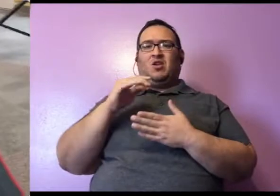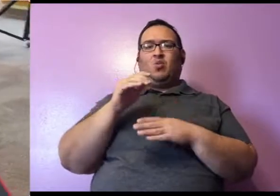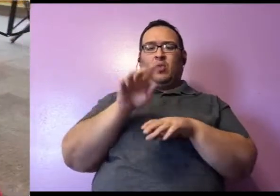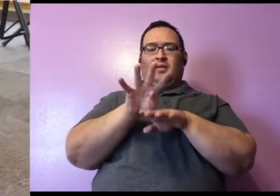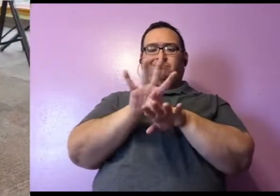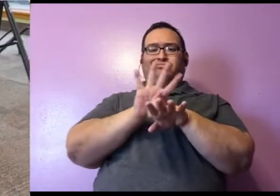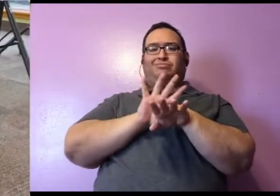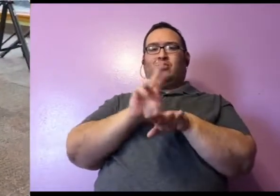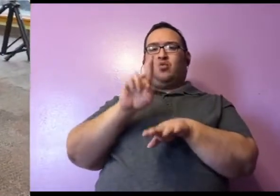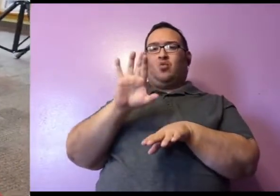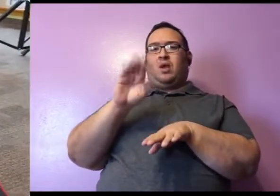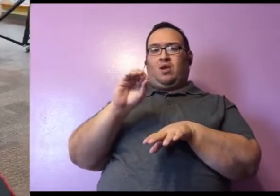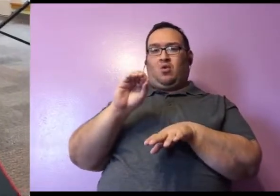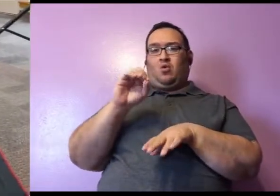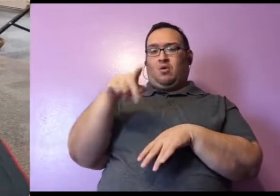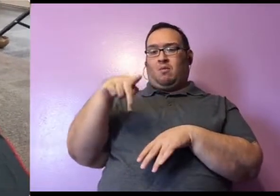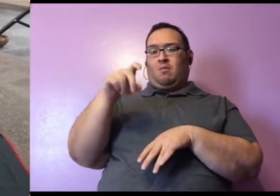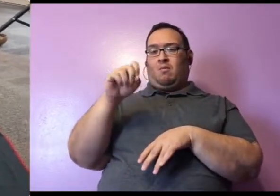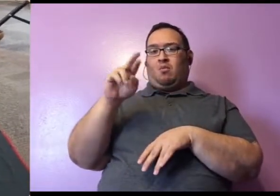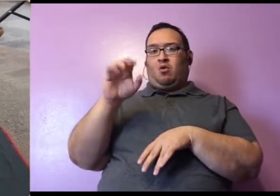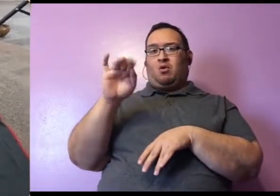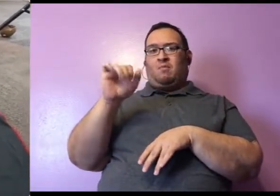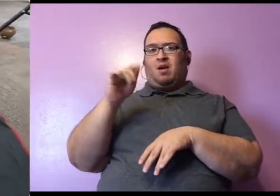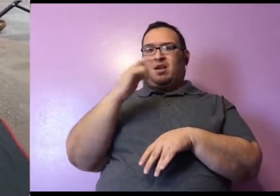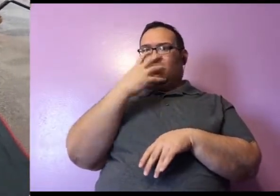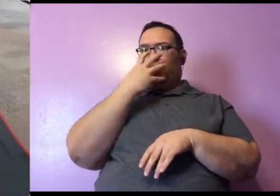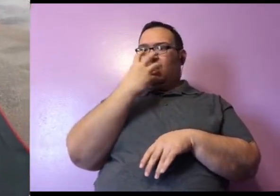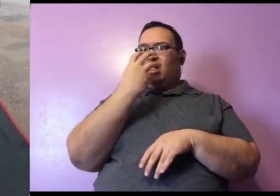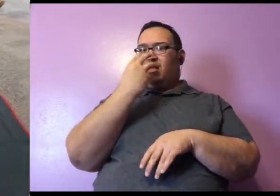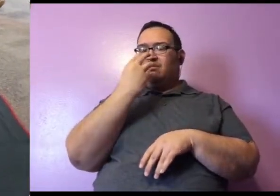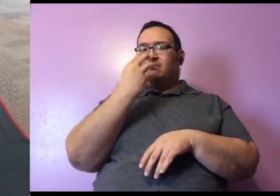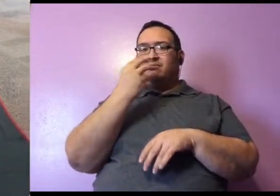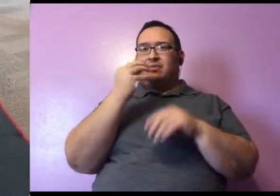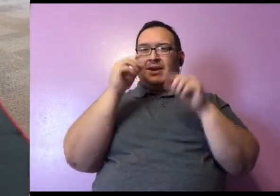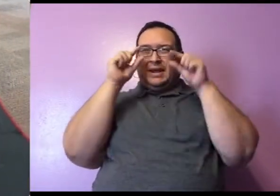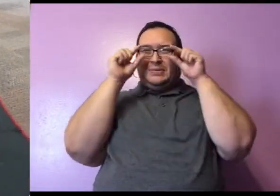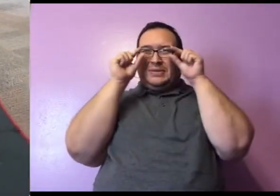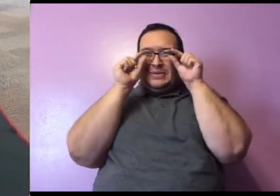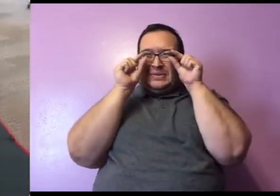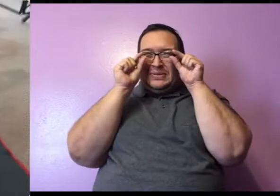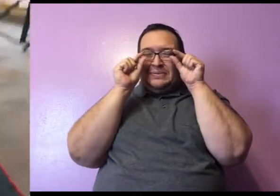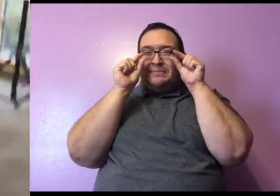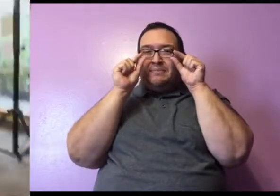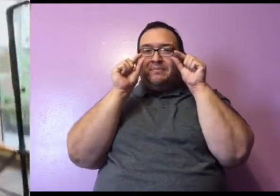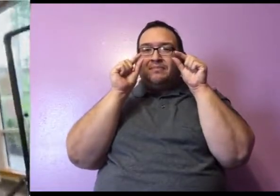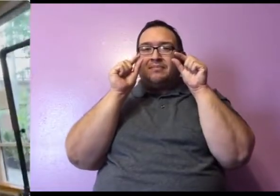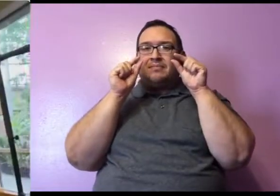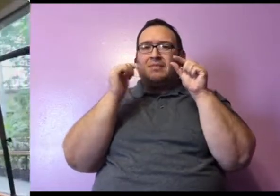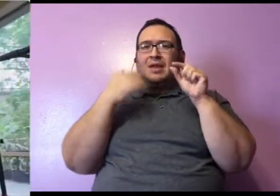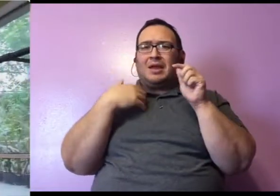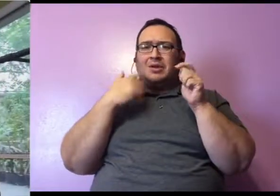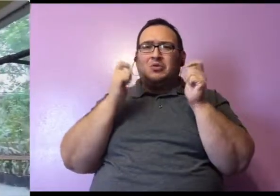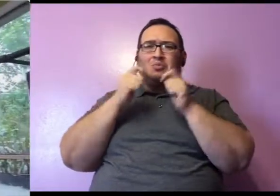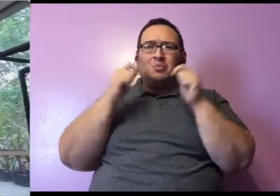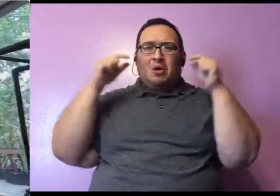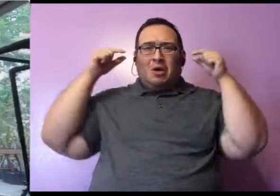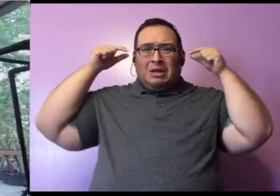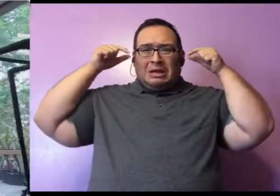the porcupine, Rico has a big giant nose and teeny tiny little eyes and pretty small little ears.